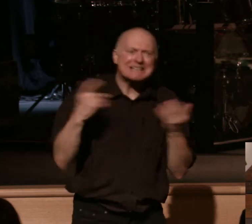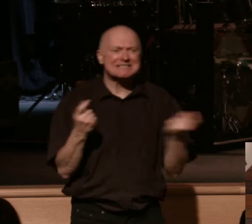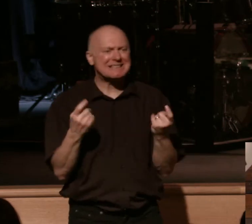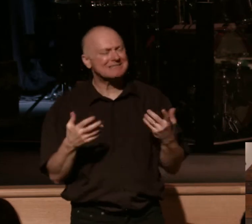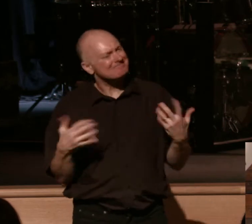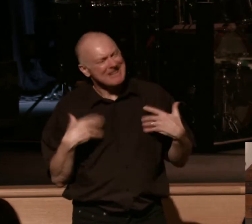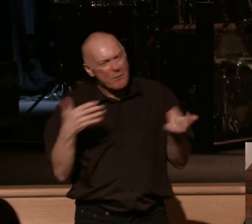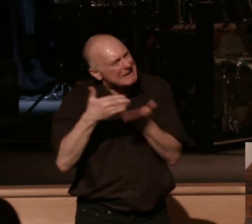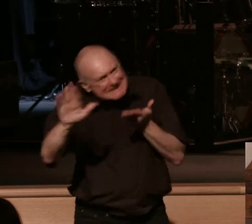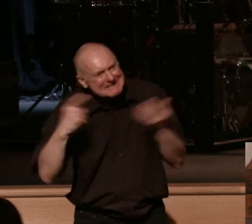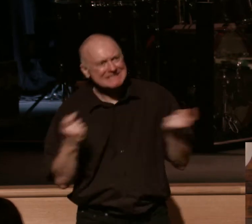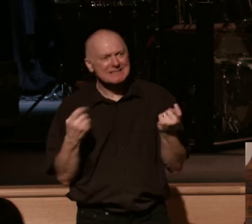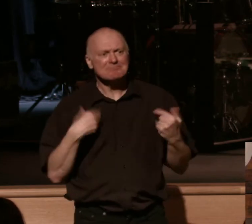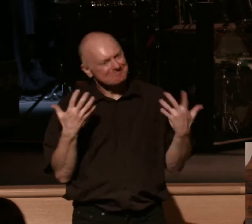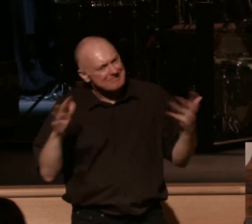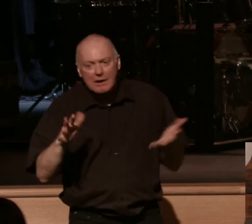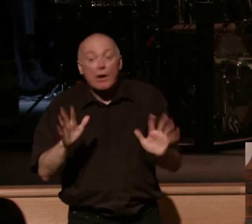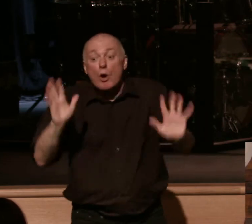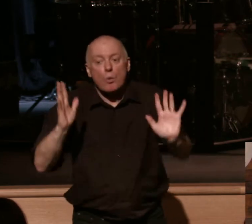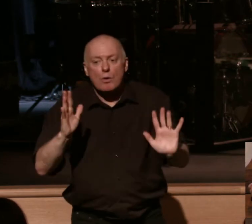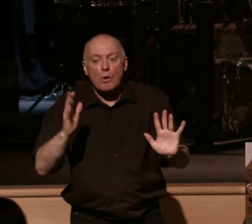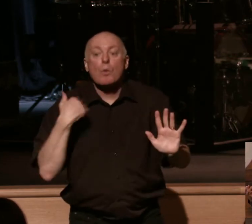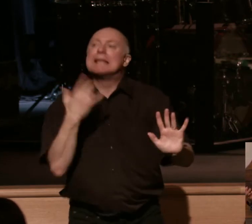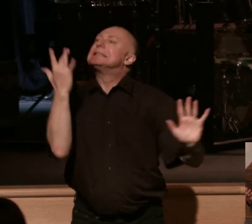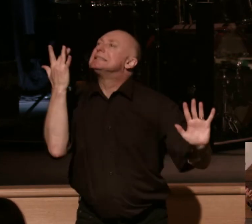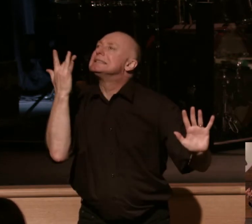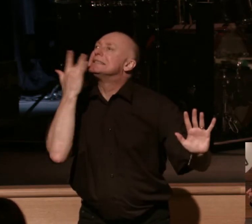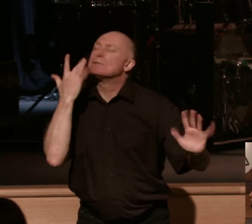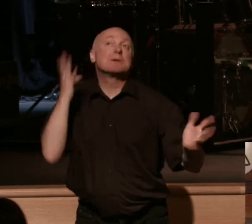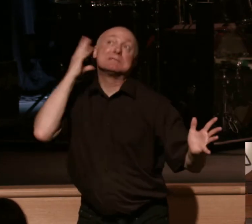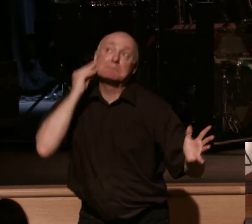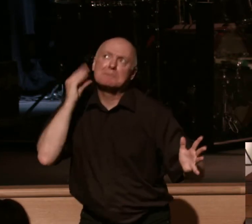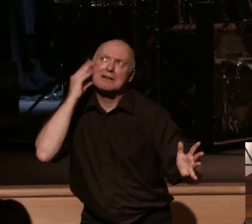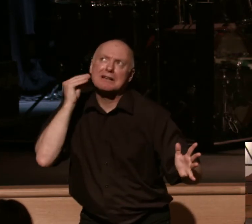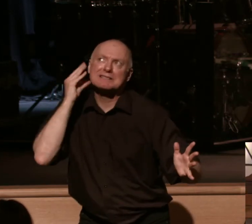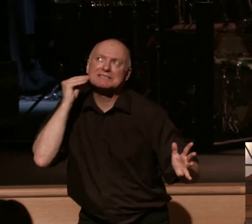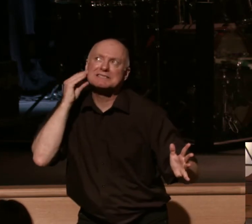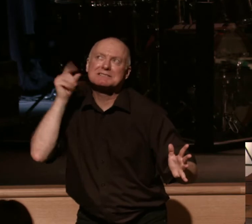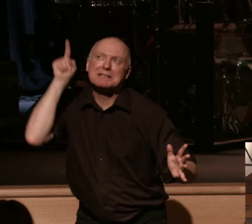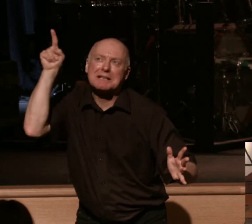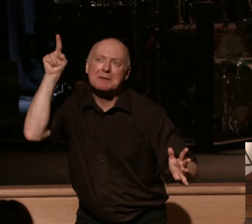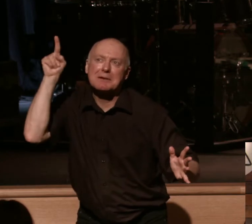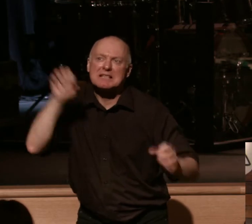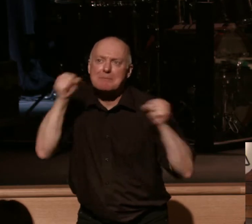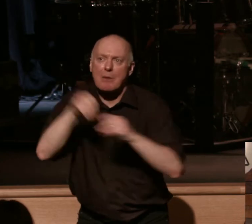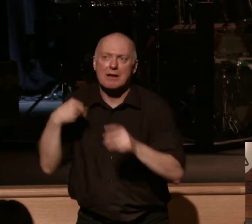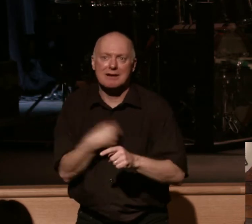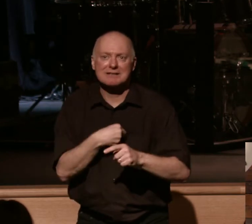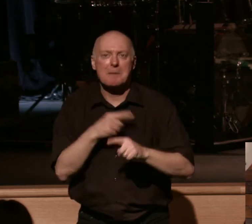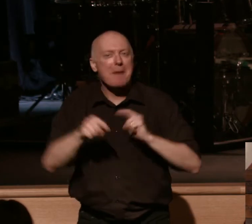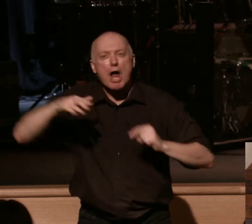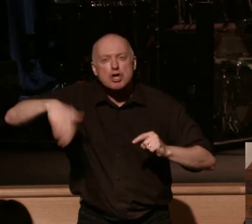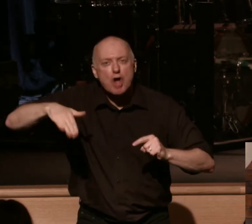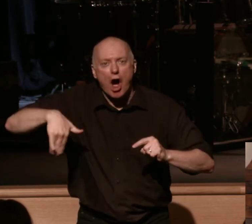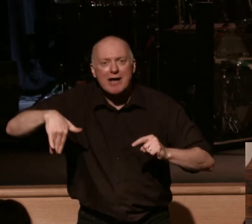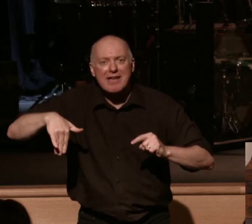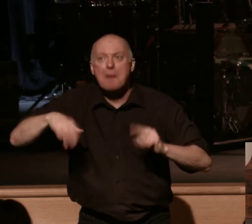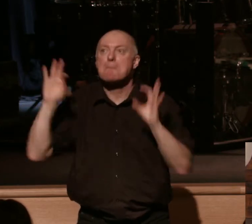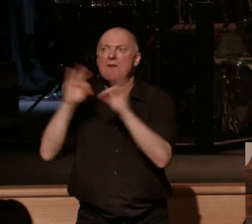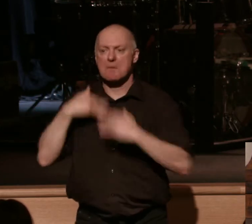God's spirit within our lives. So we've tasted a sample of new but we haven't yet quite feasted on the meal of new that is coming.